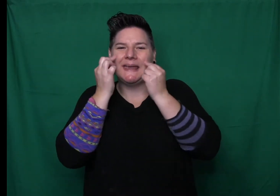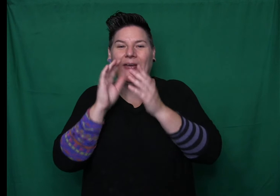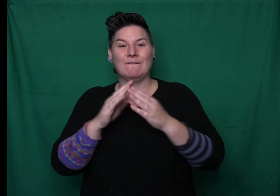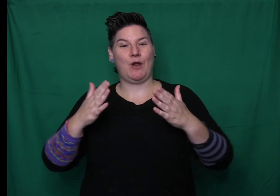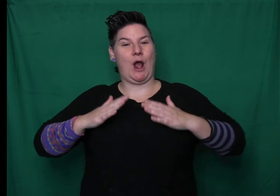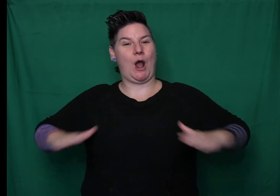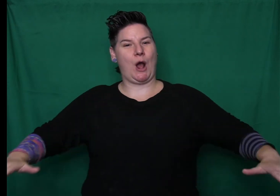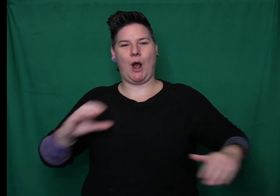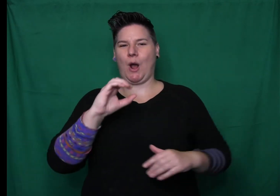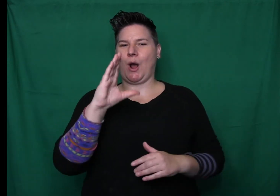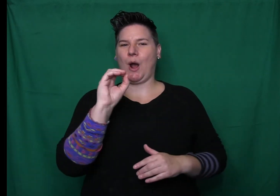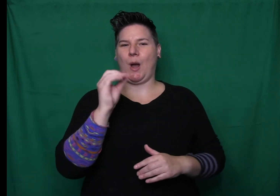the Great. I'll a fine hat for a magician.